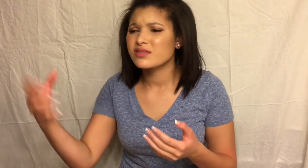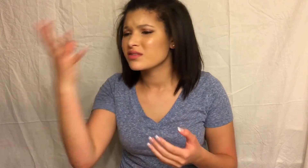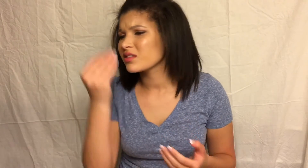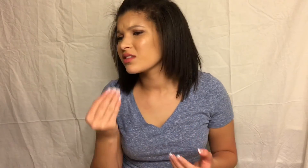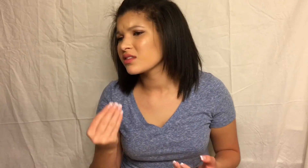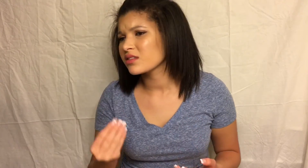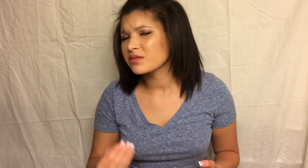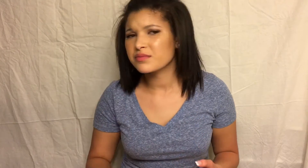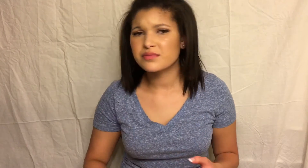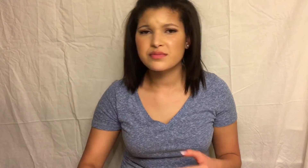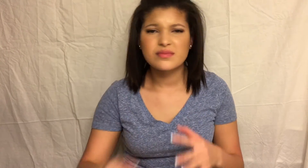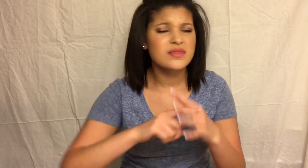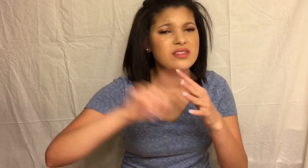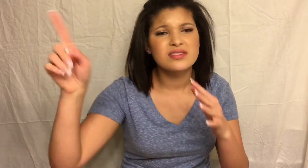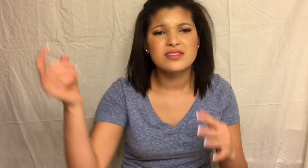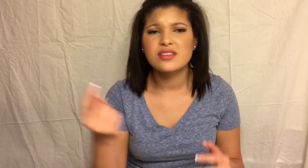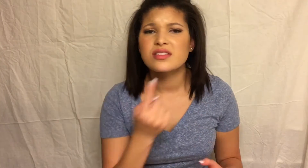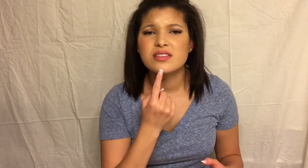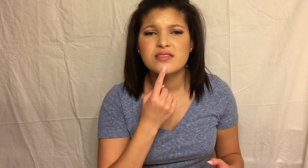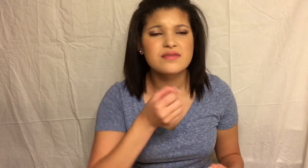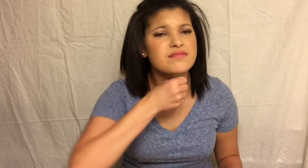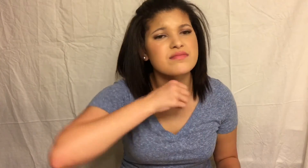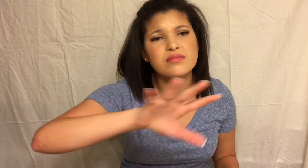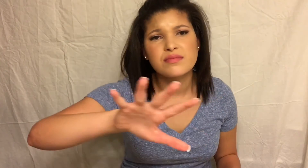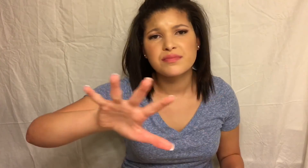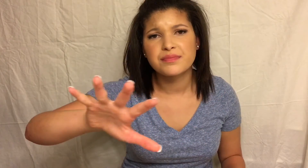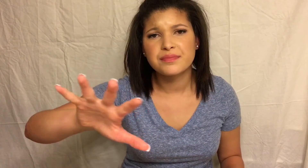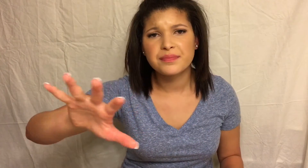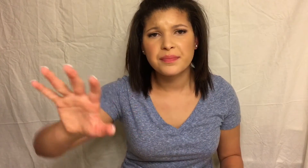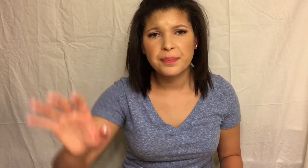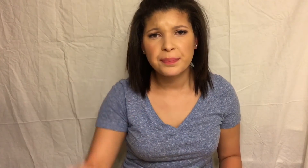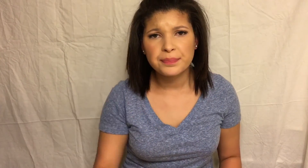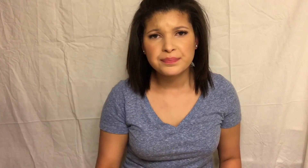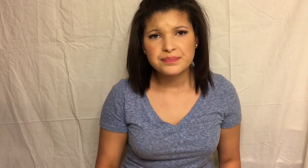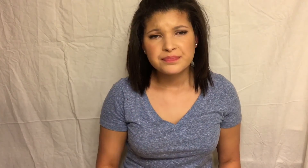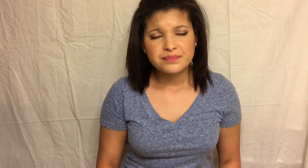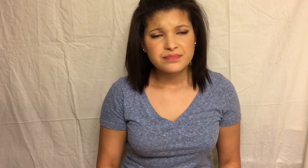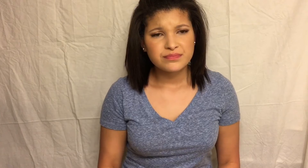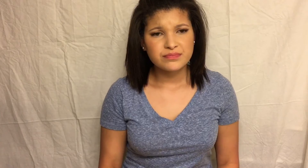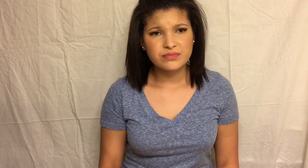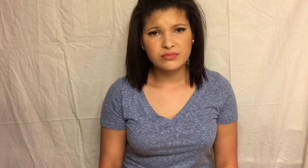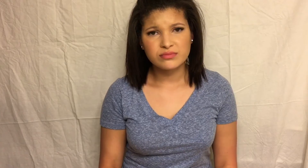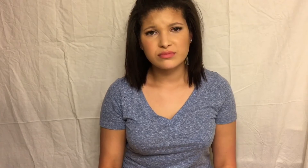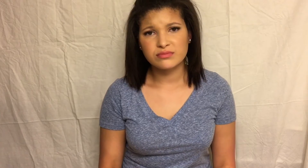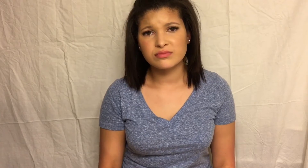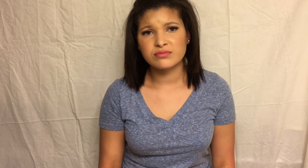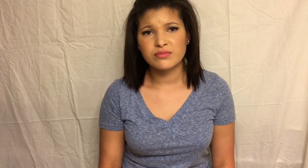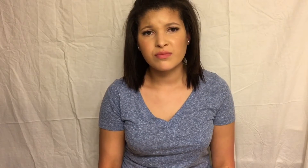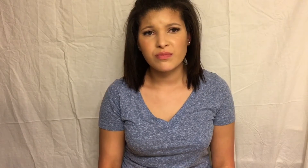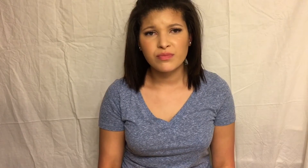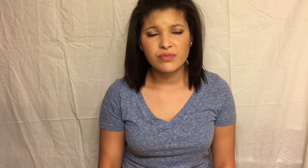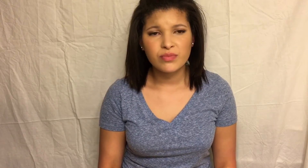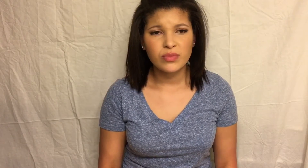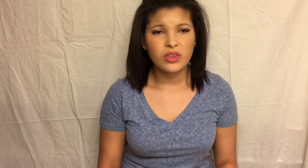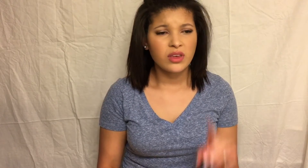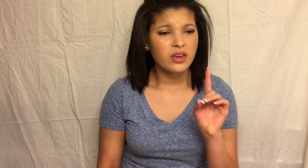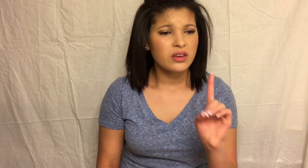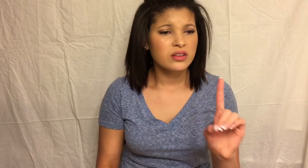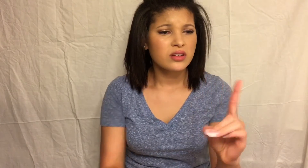sleep tonight? Tonight, stay away, just there's nothing left here to say Turn